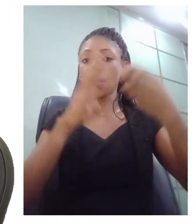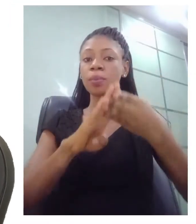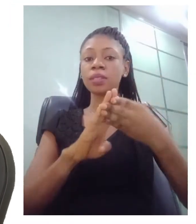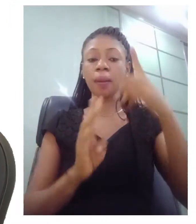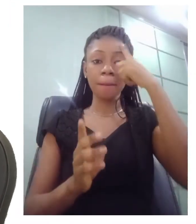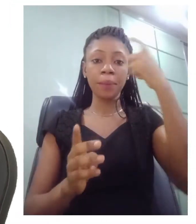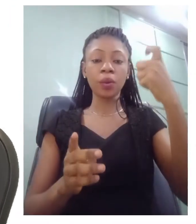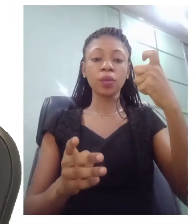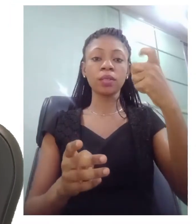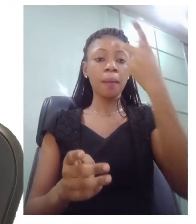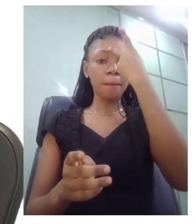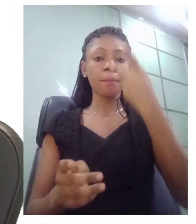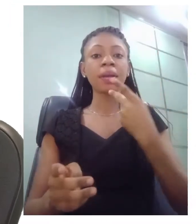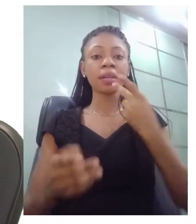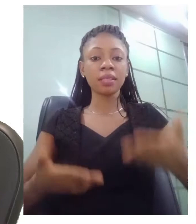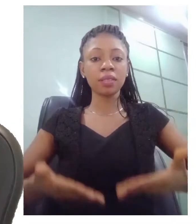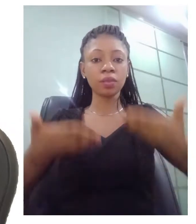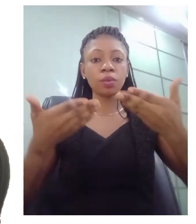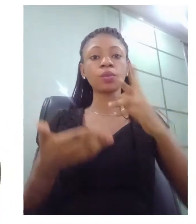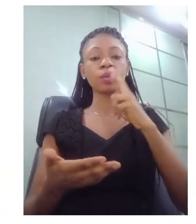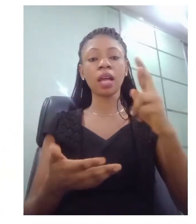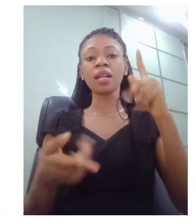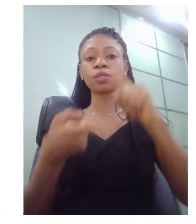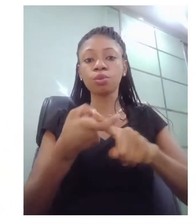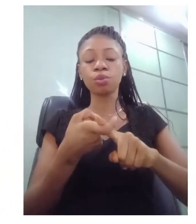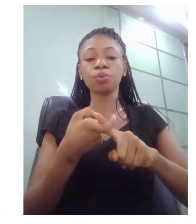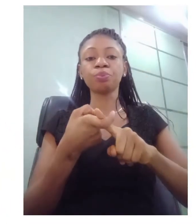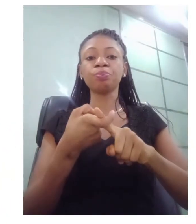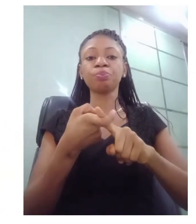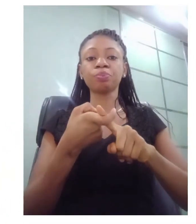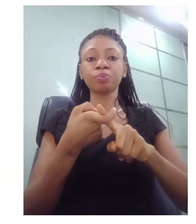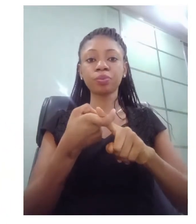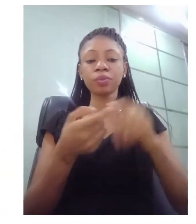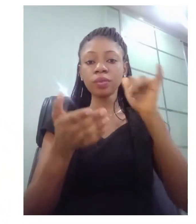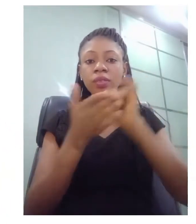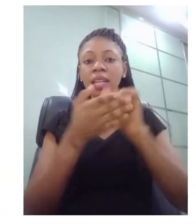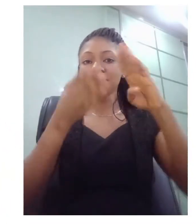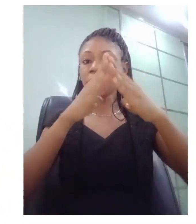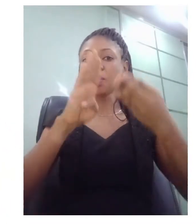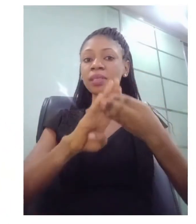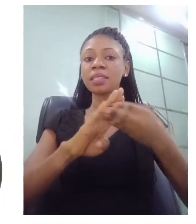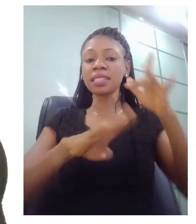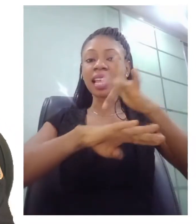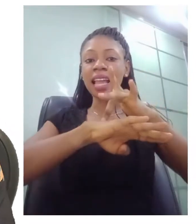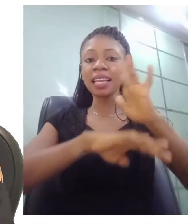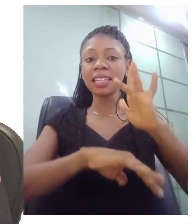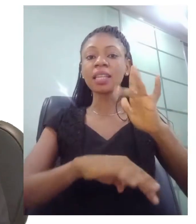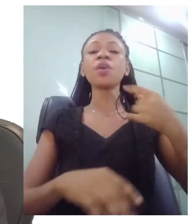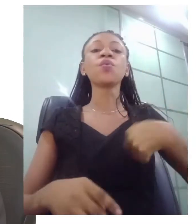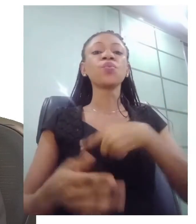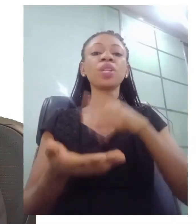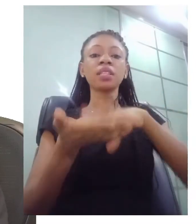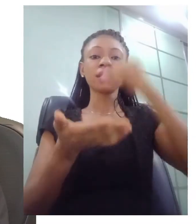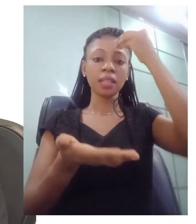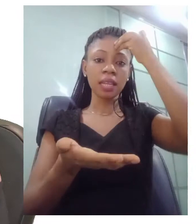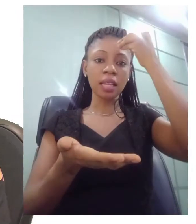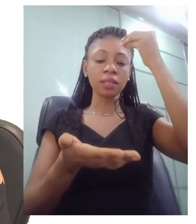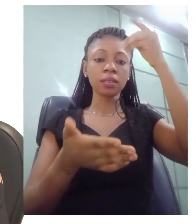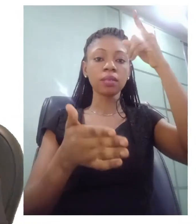What do we learn from Aisha's story today? What can you learn? A deaf signer?